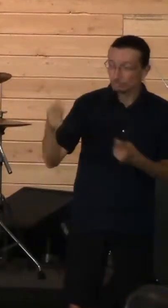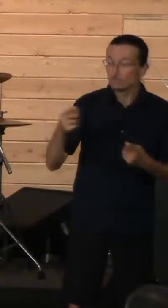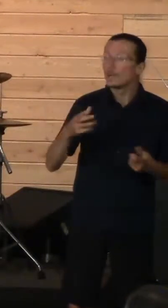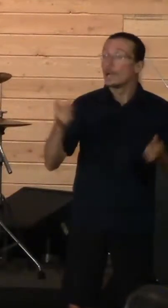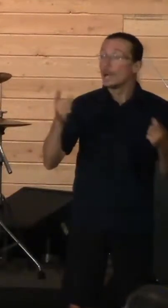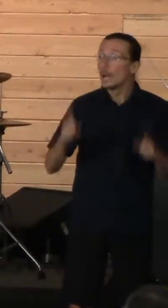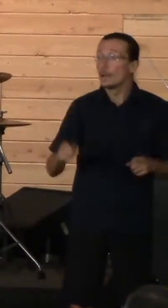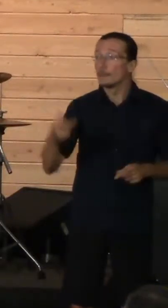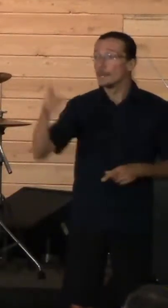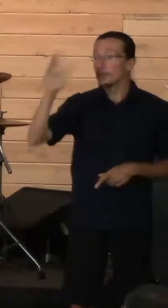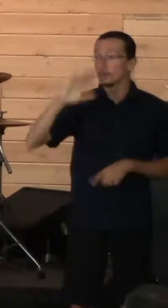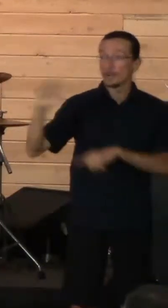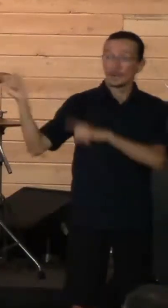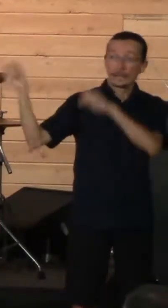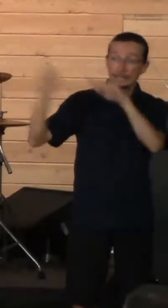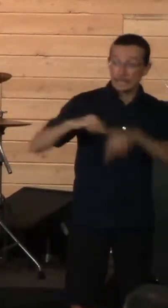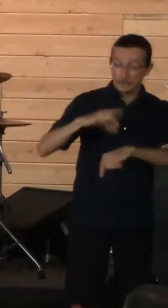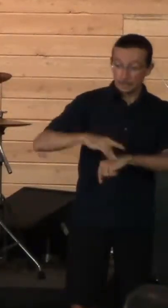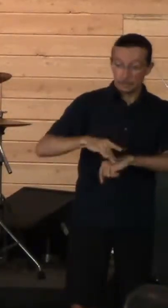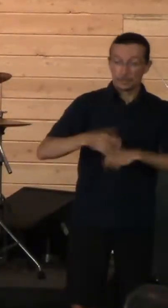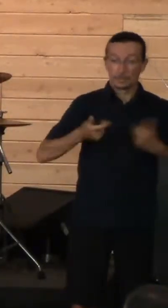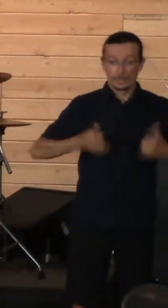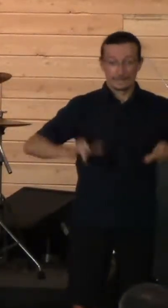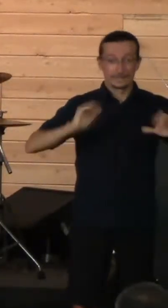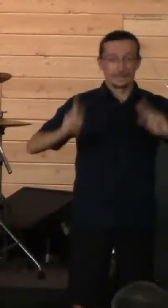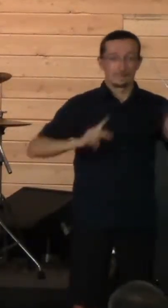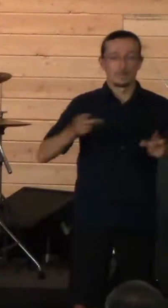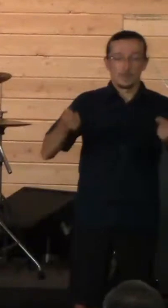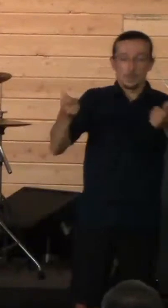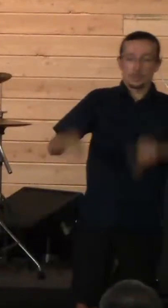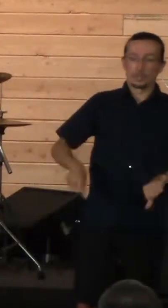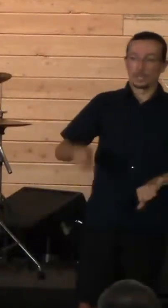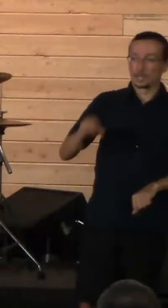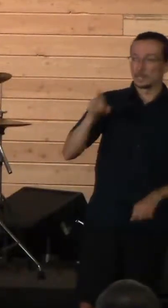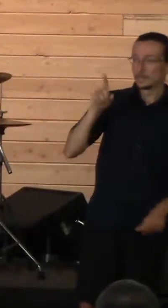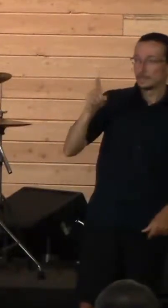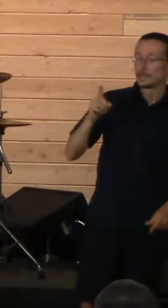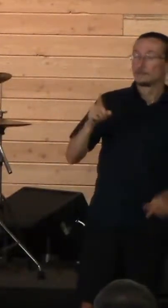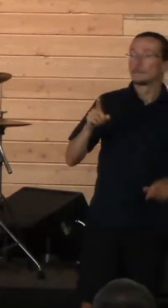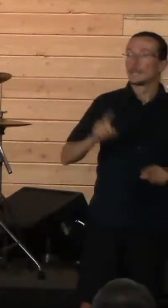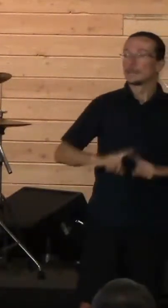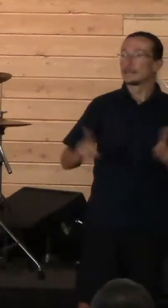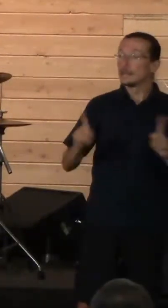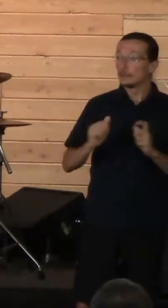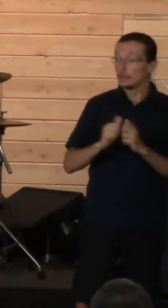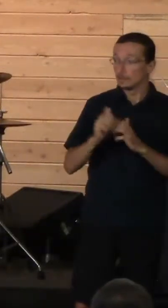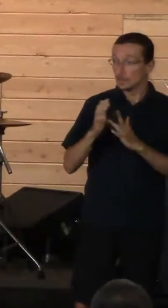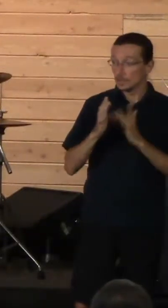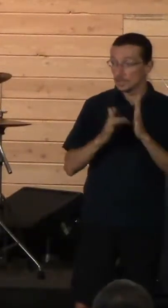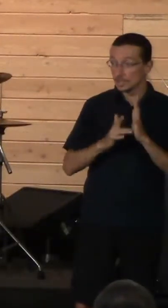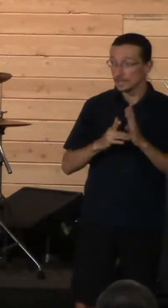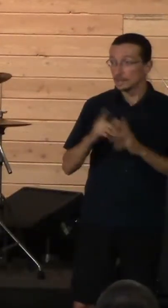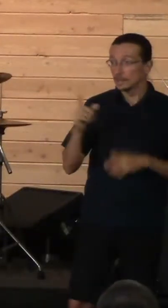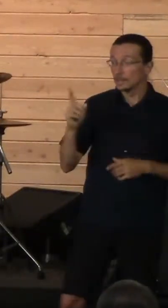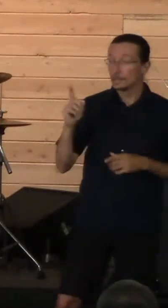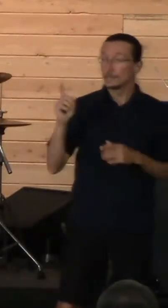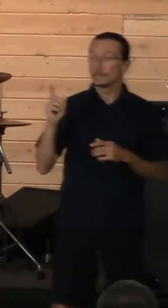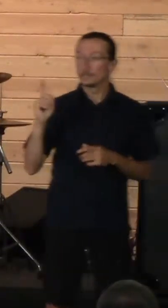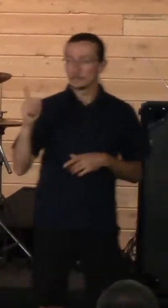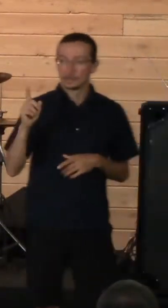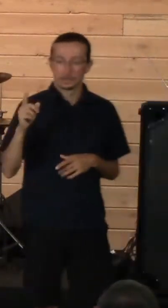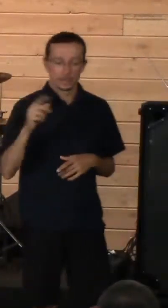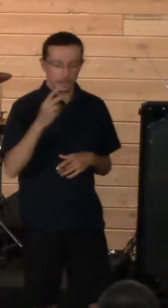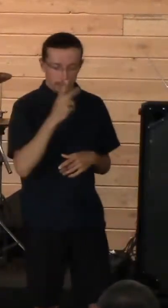rejected him. And the difference with Jesus is that he took that conflict and he resolved it.